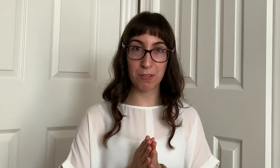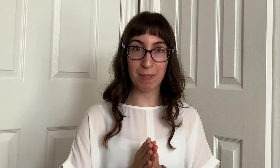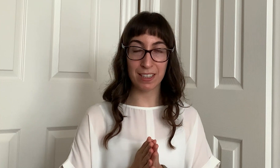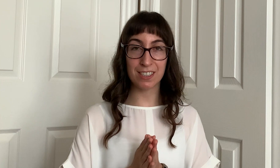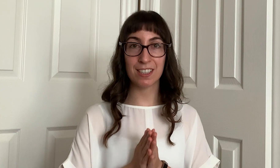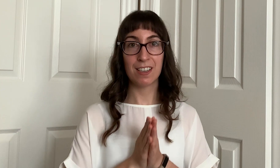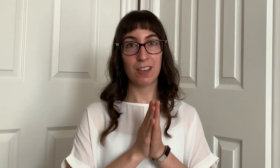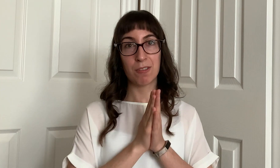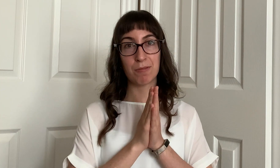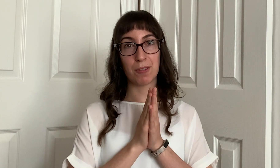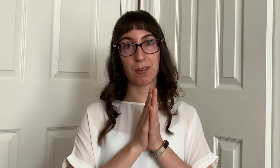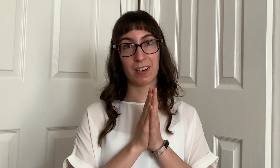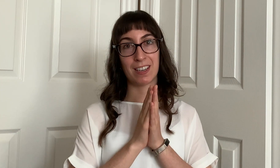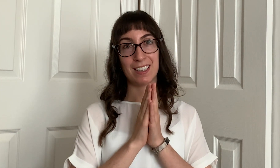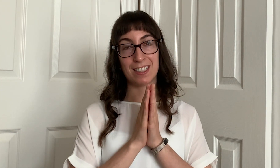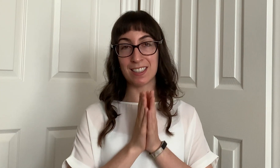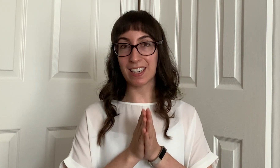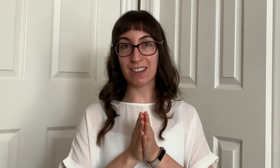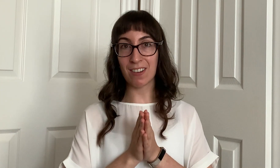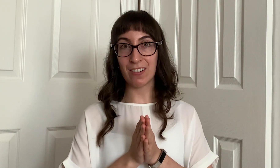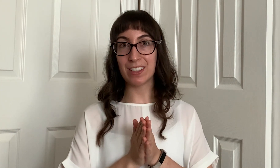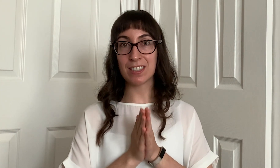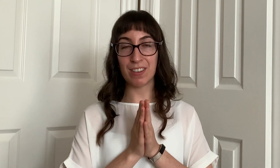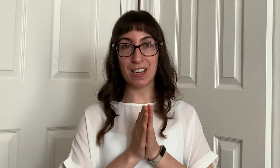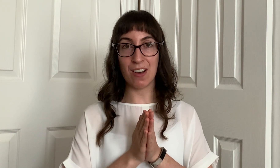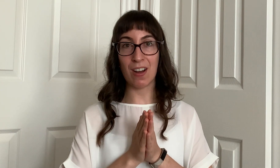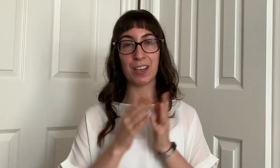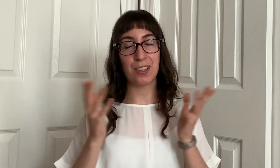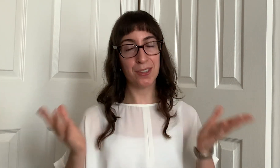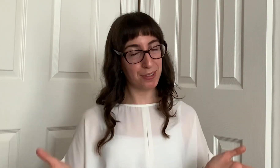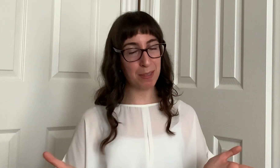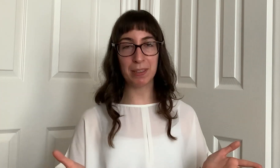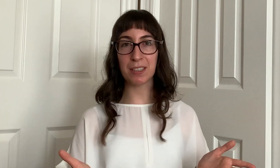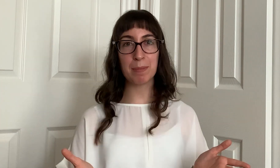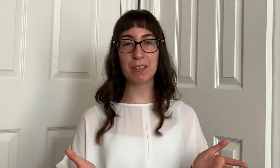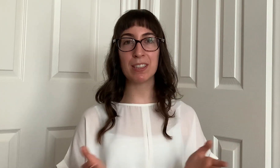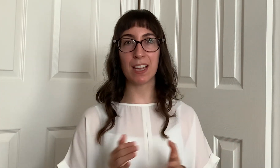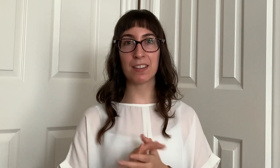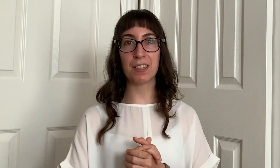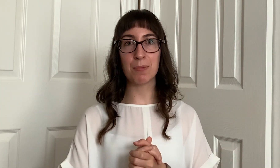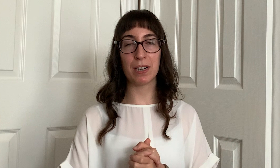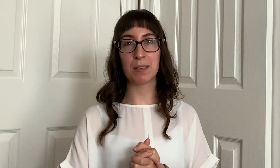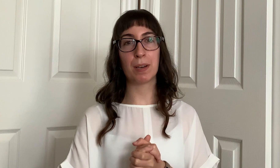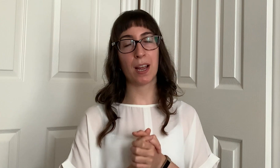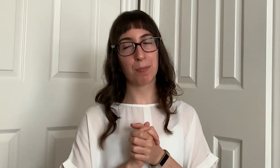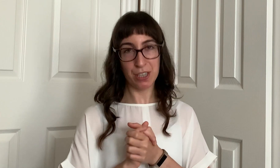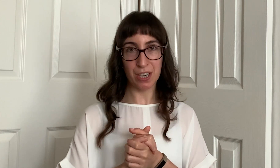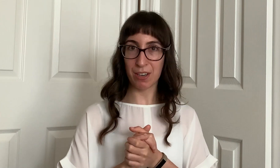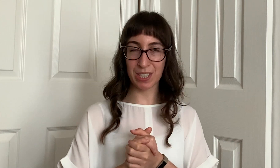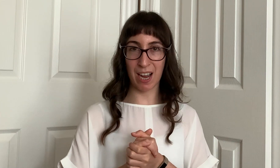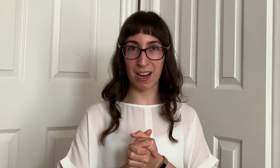much for sticking around in this video I know it was a little bit of a lengthy one but I appreciate your time